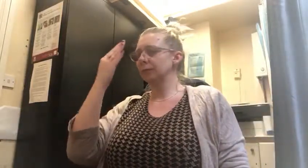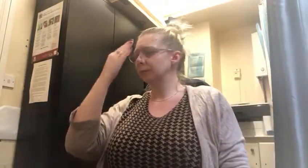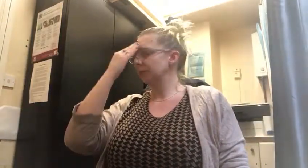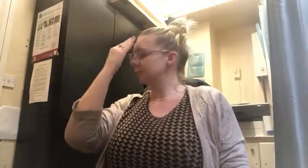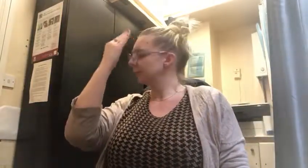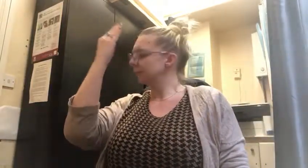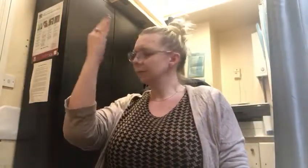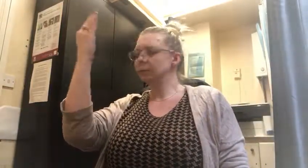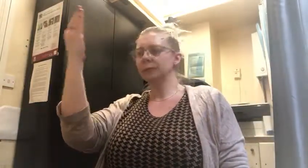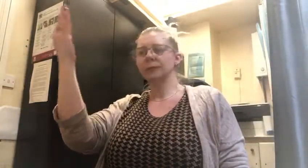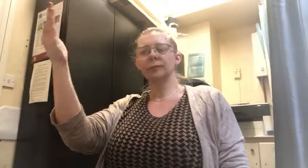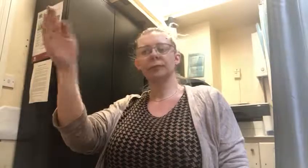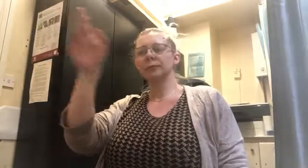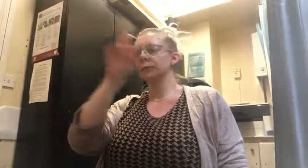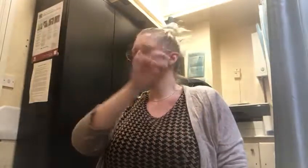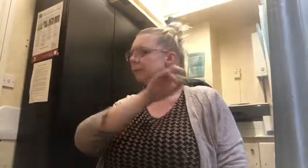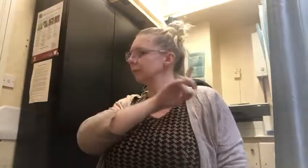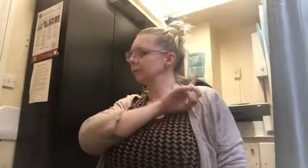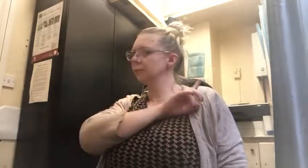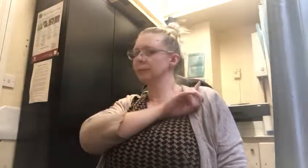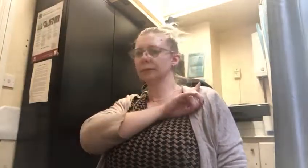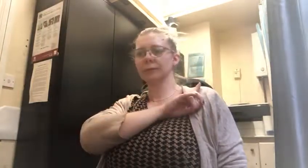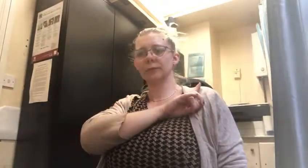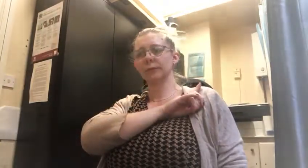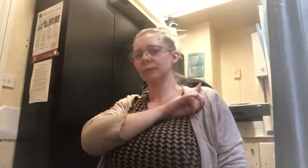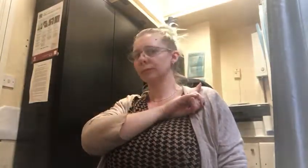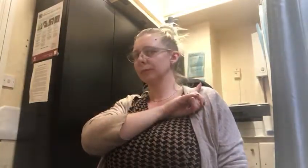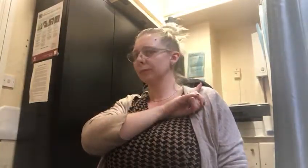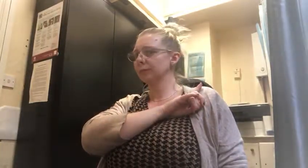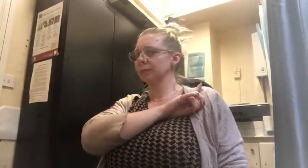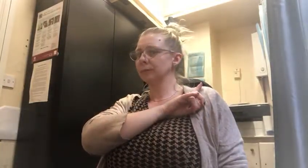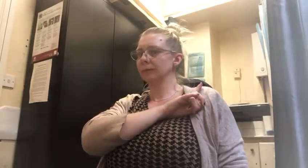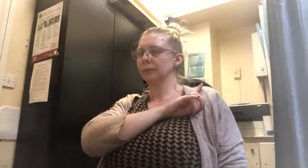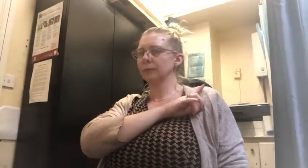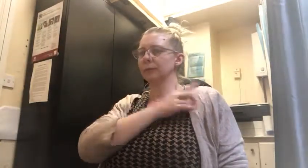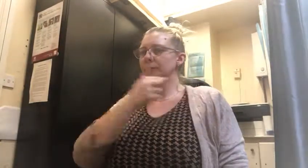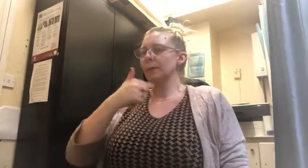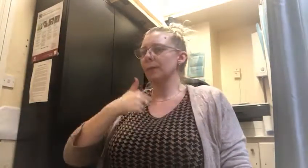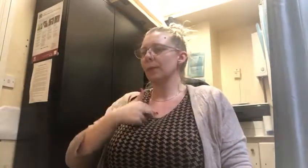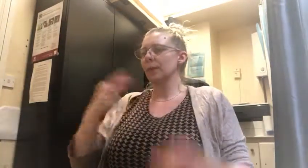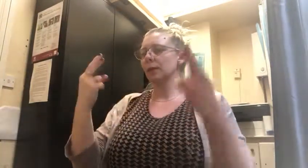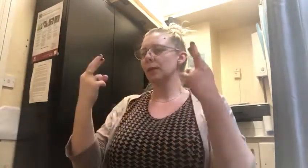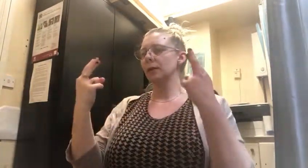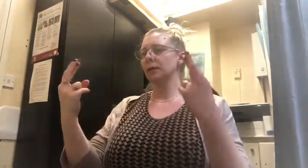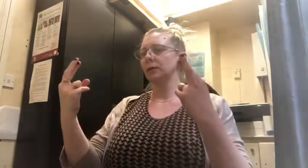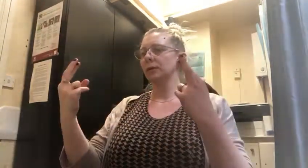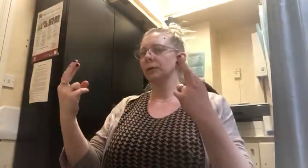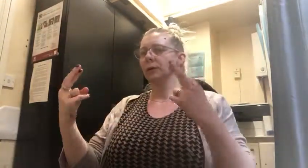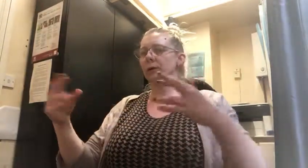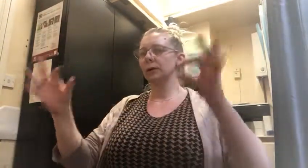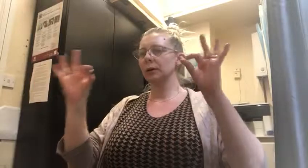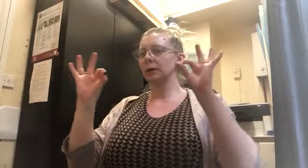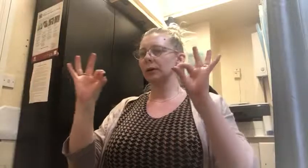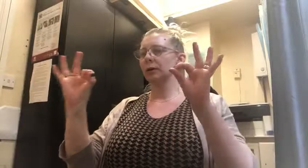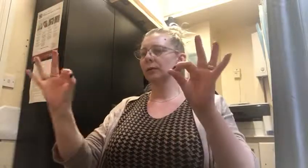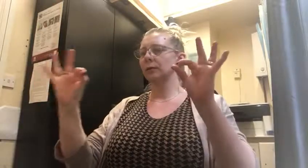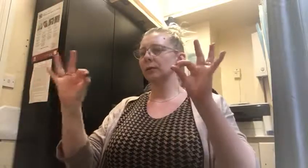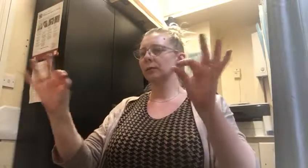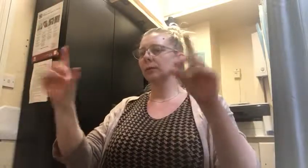Never really knowing why I wish I could be the